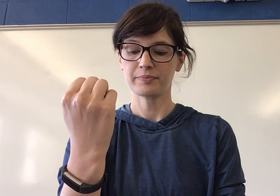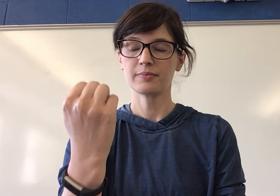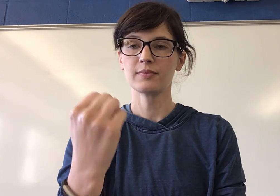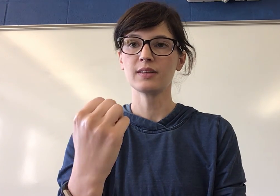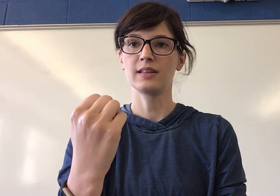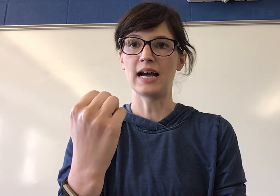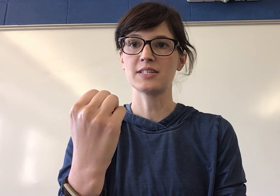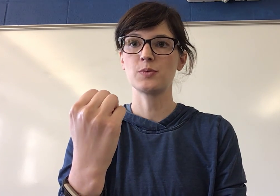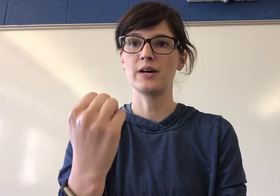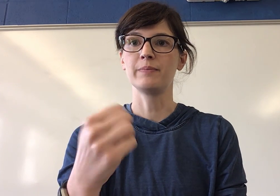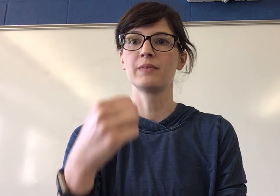Last one.